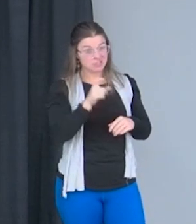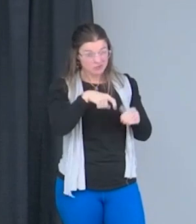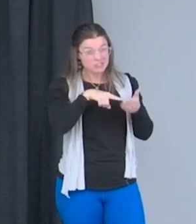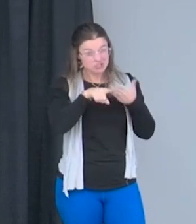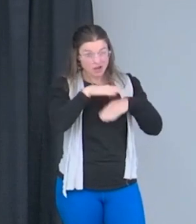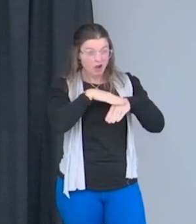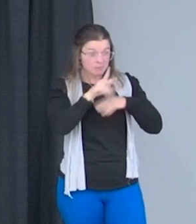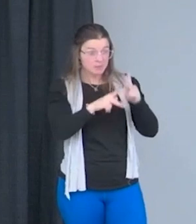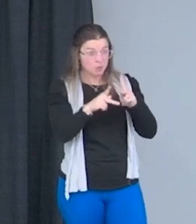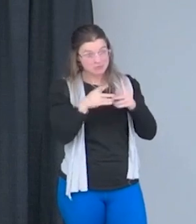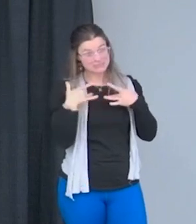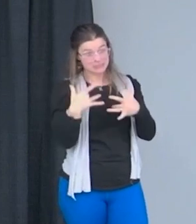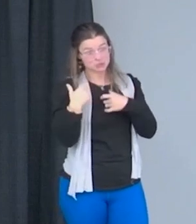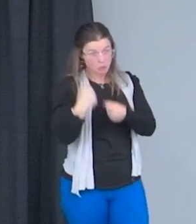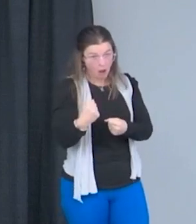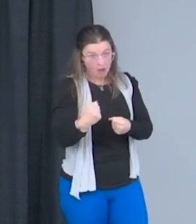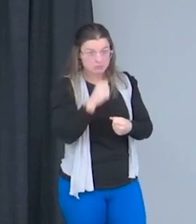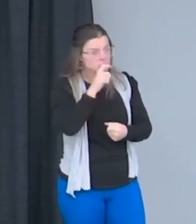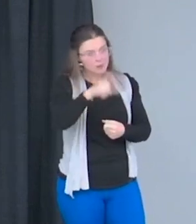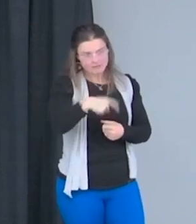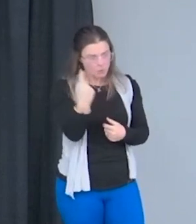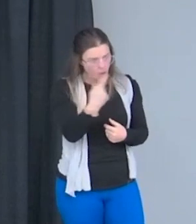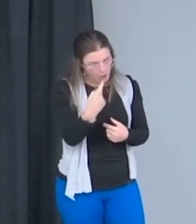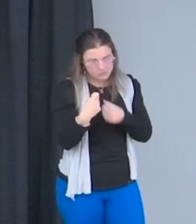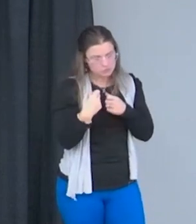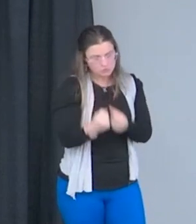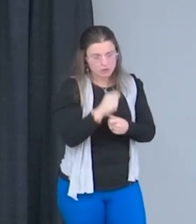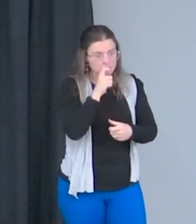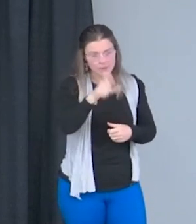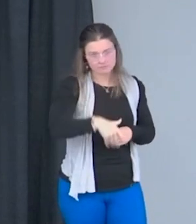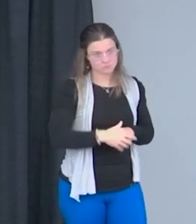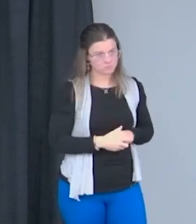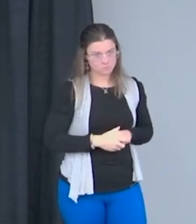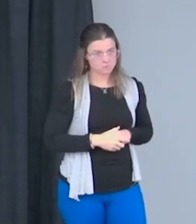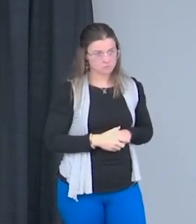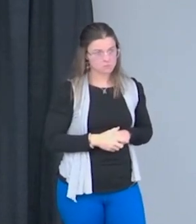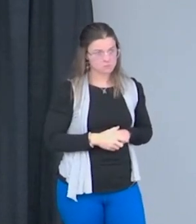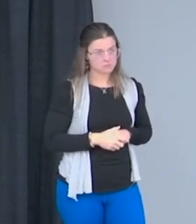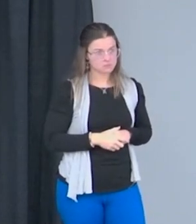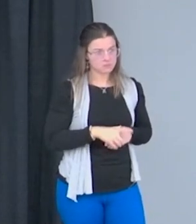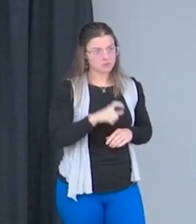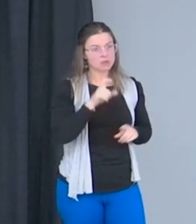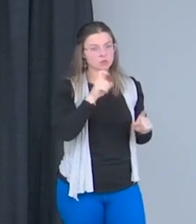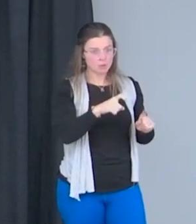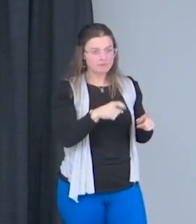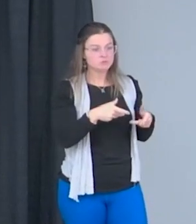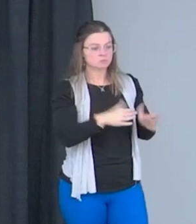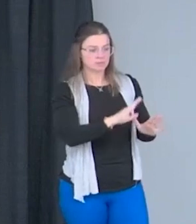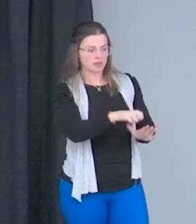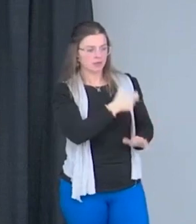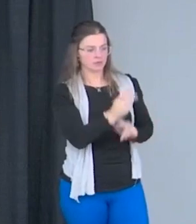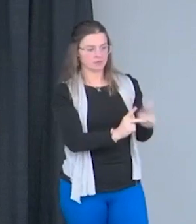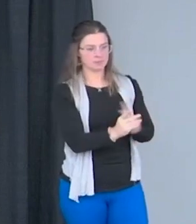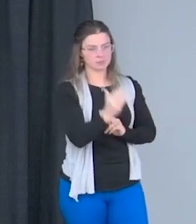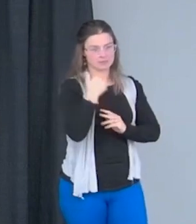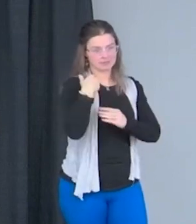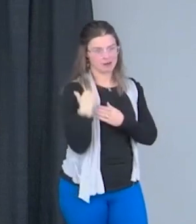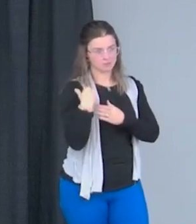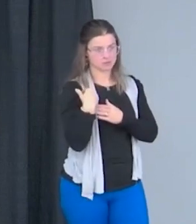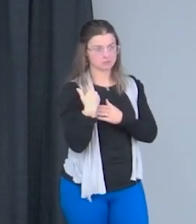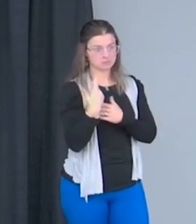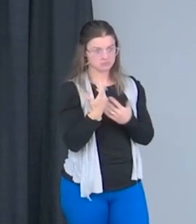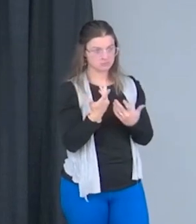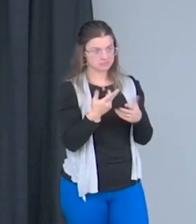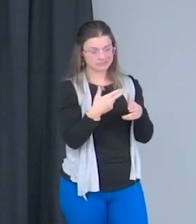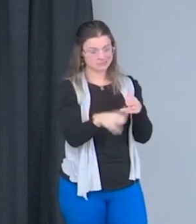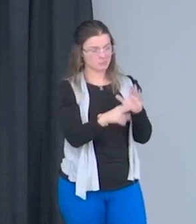So, don't always be the strong friend as much as the friend with awareness and allow people to be accountable. It starts with a conversation.